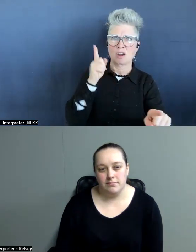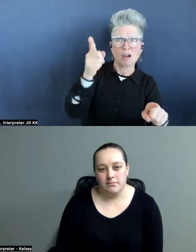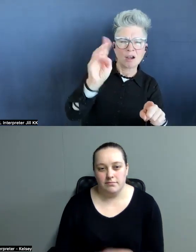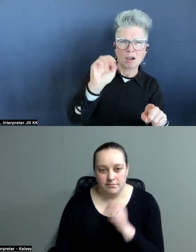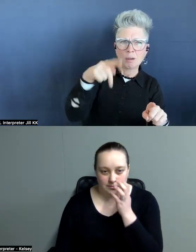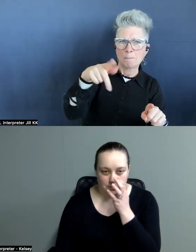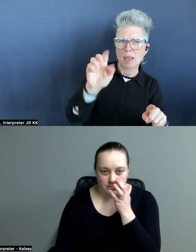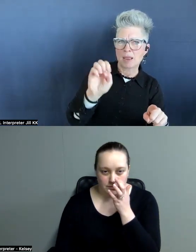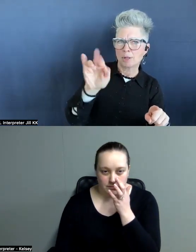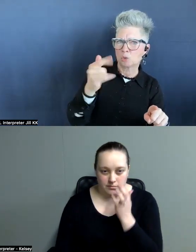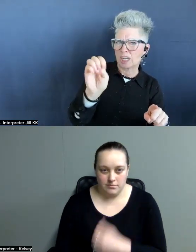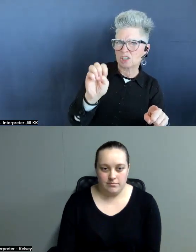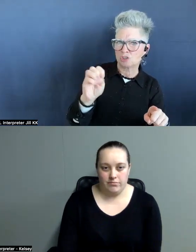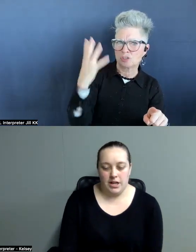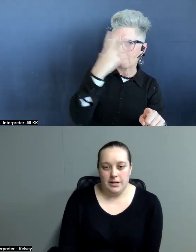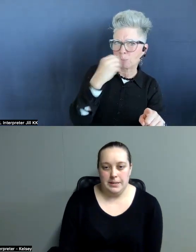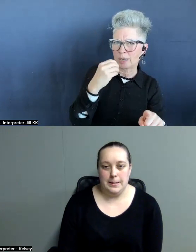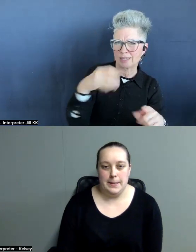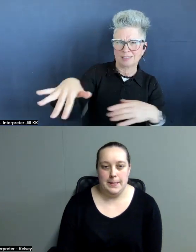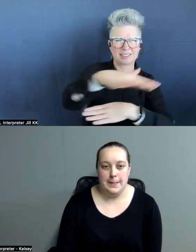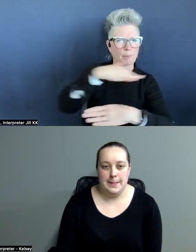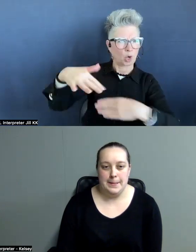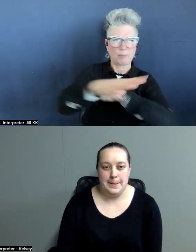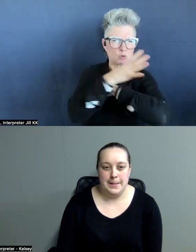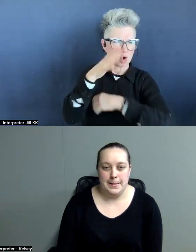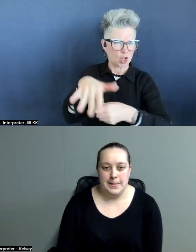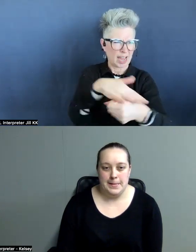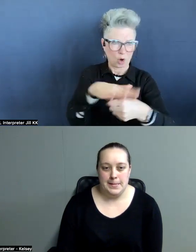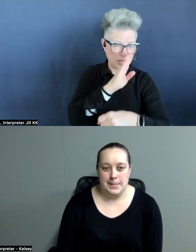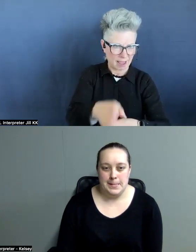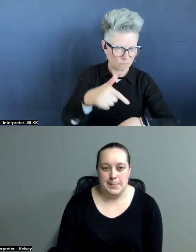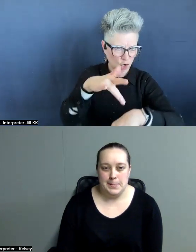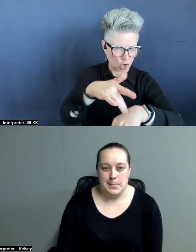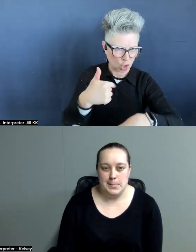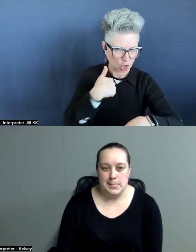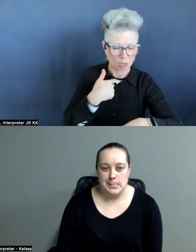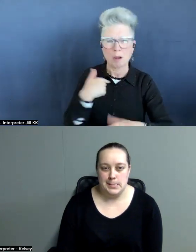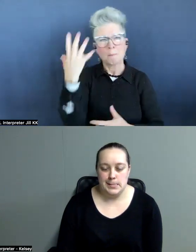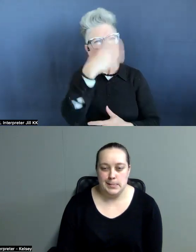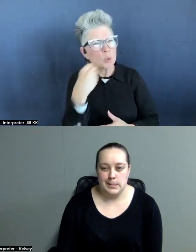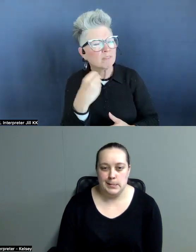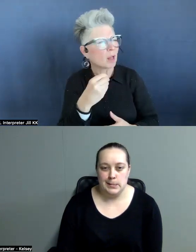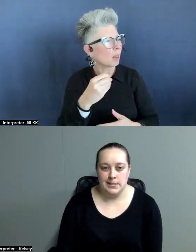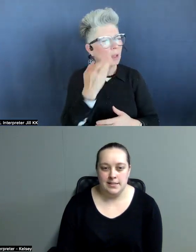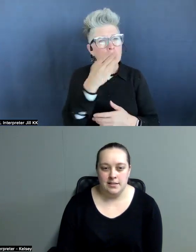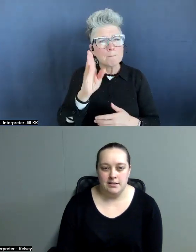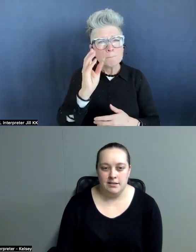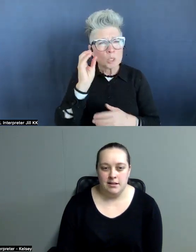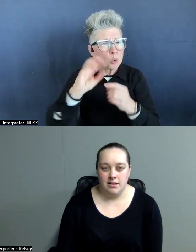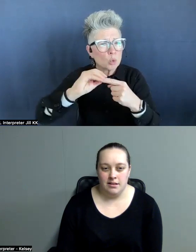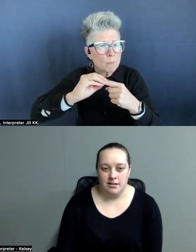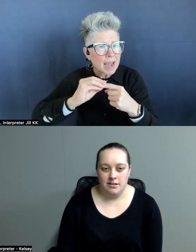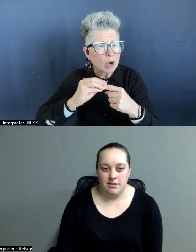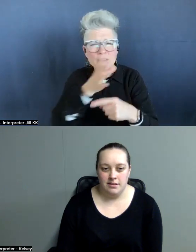into the, you know, pretty suburban rural areas and stuff. So it was beautiful. There were blueberry farms. It was right up my alley.